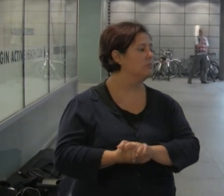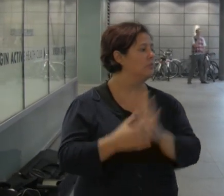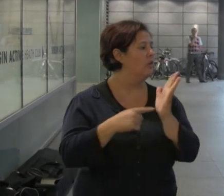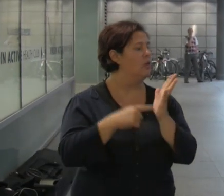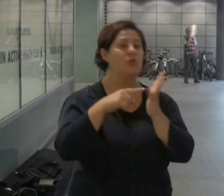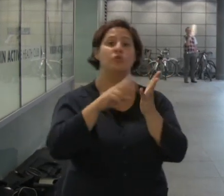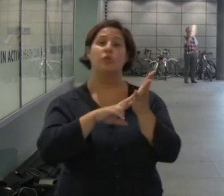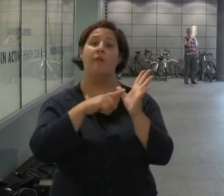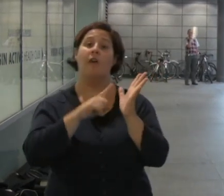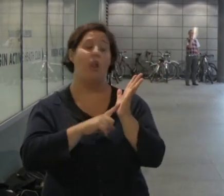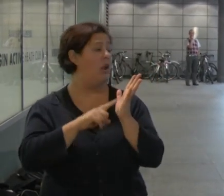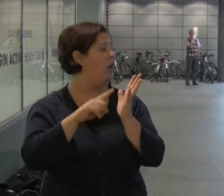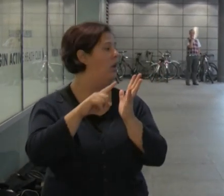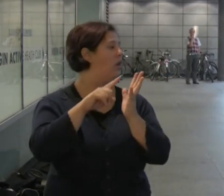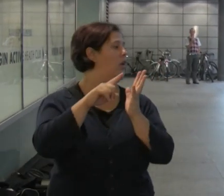Tuvala Widow. Widow.